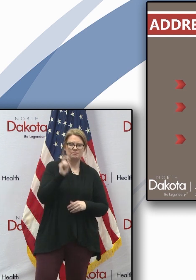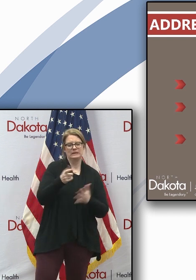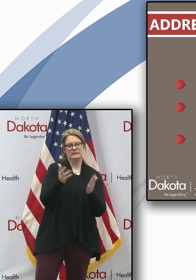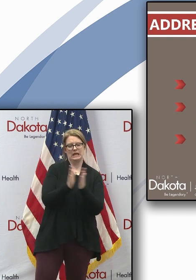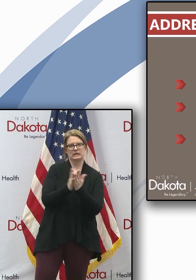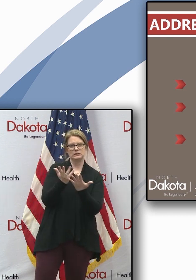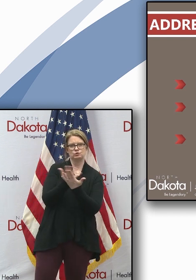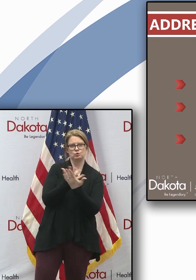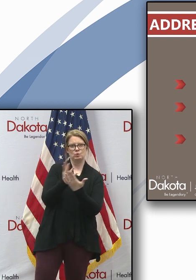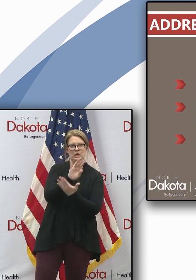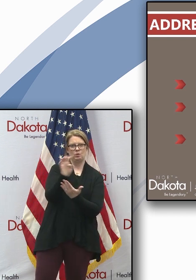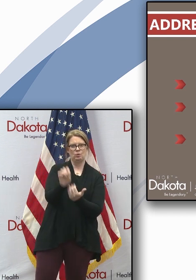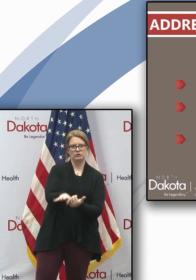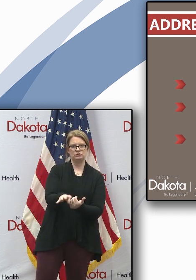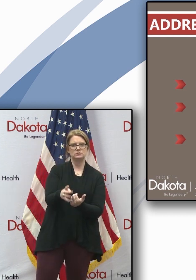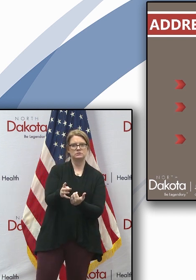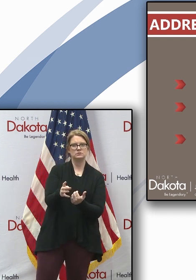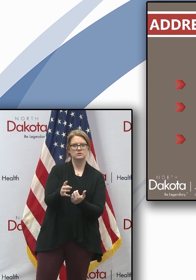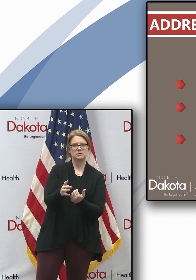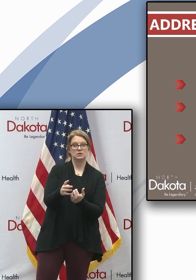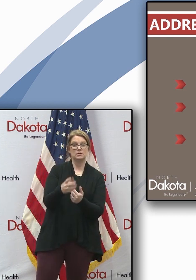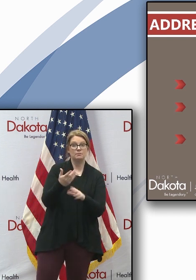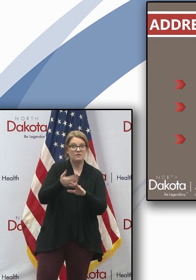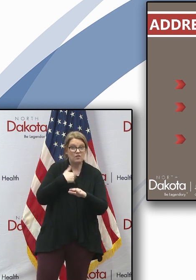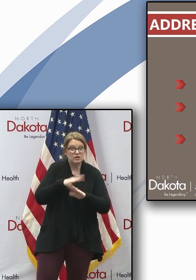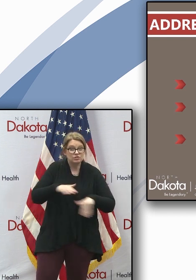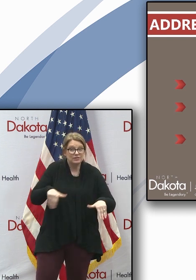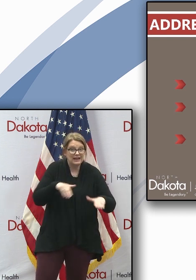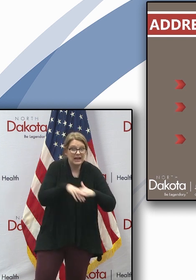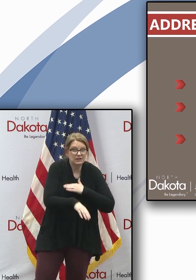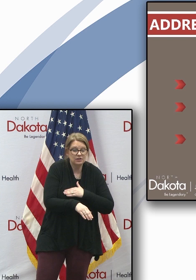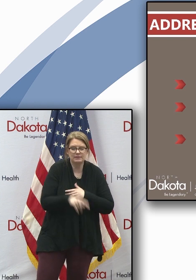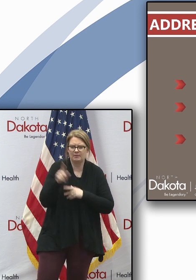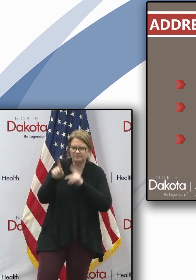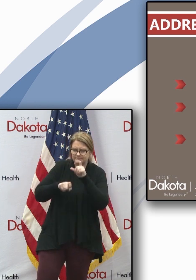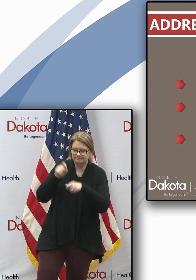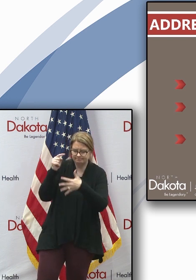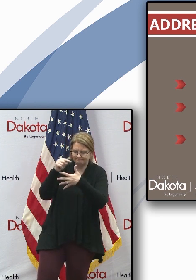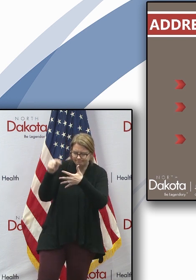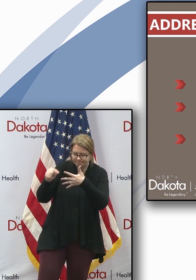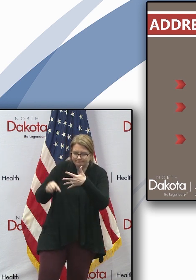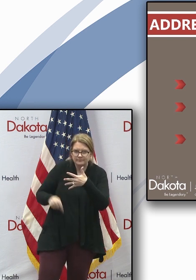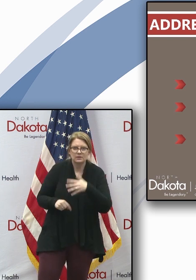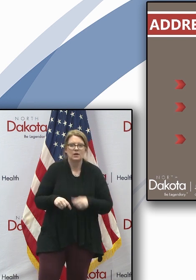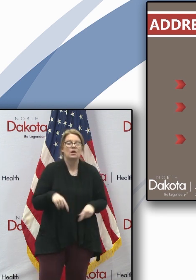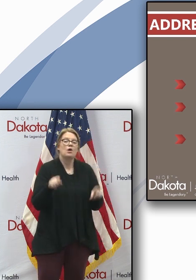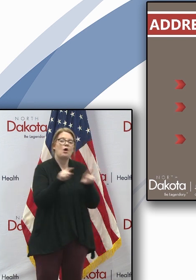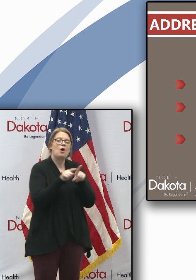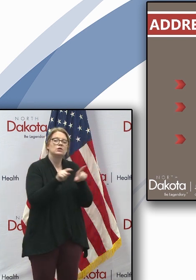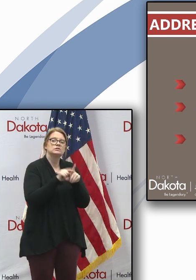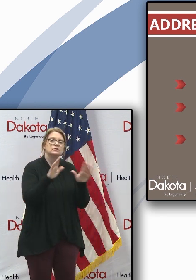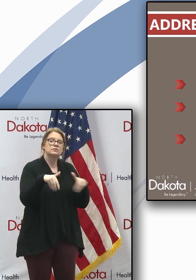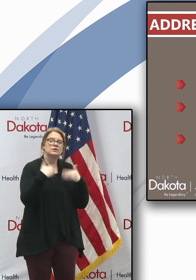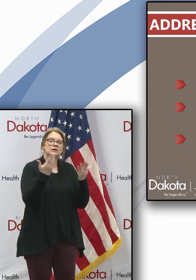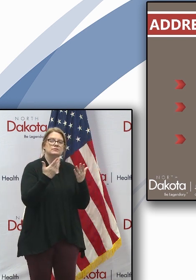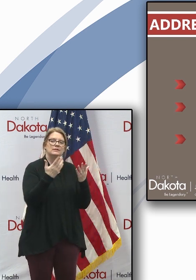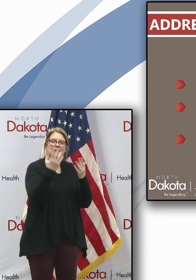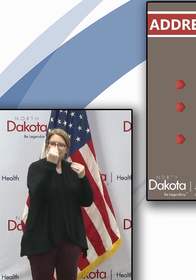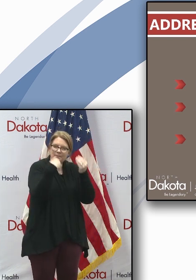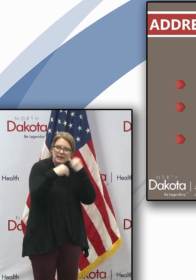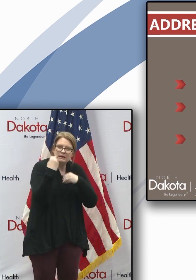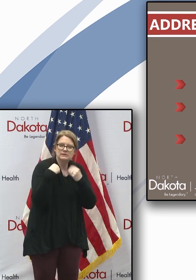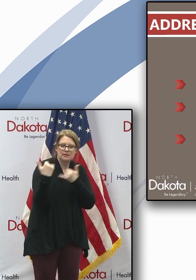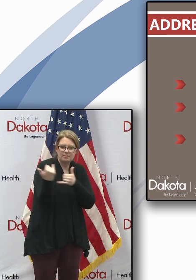caregivers and parents before their children can enter the facility. The plan also includes guidelines for meals and playtime